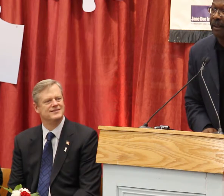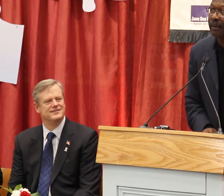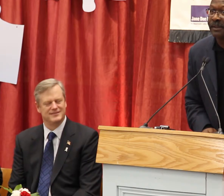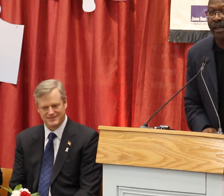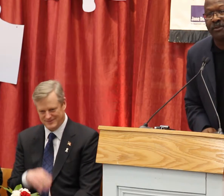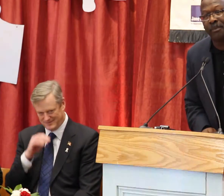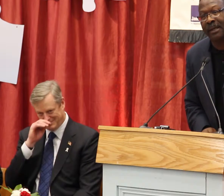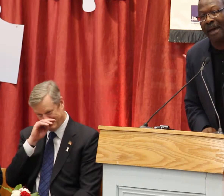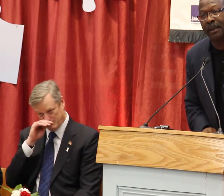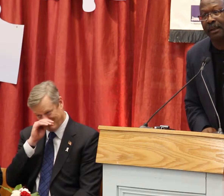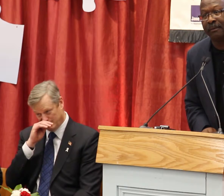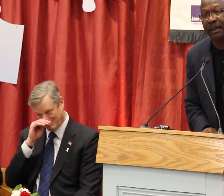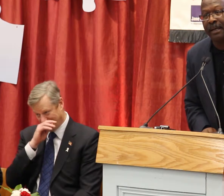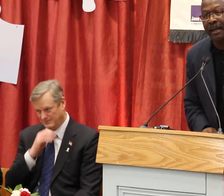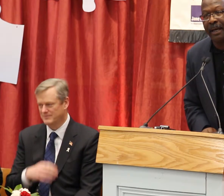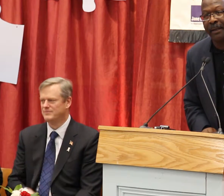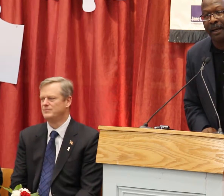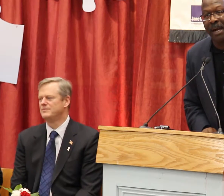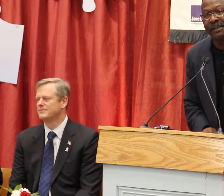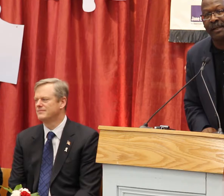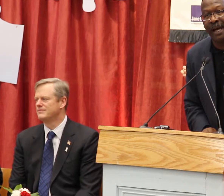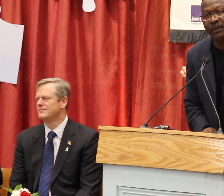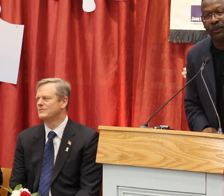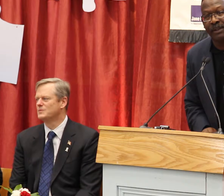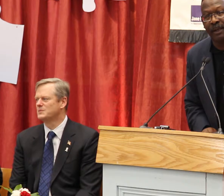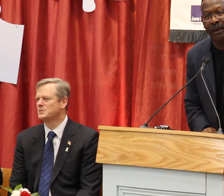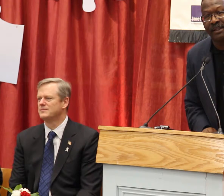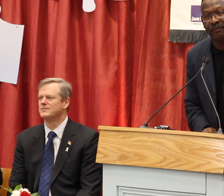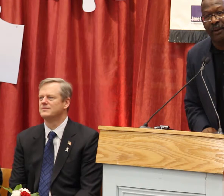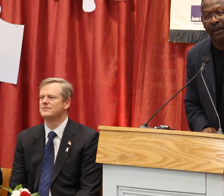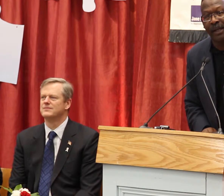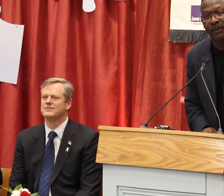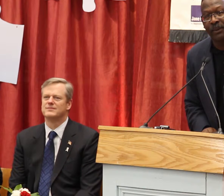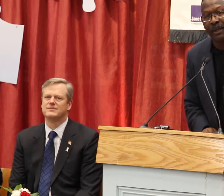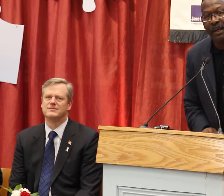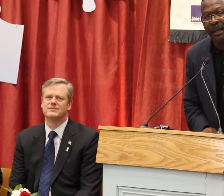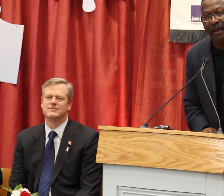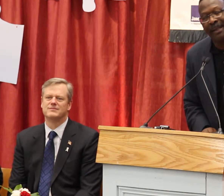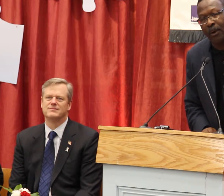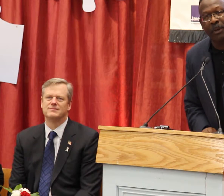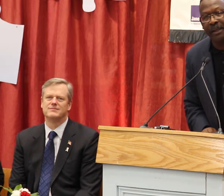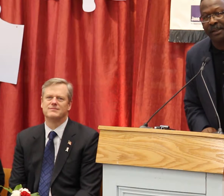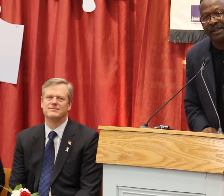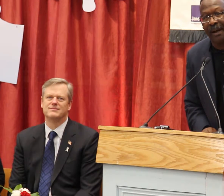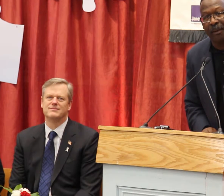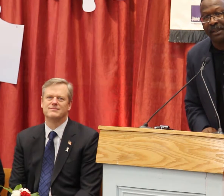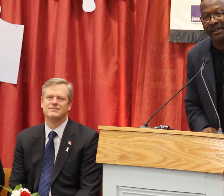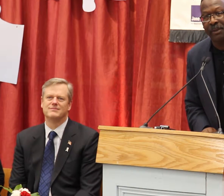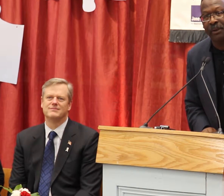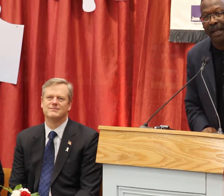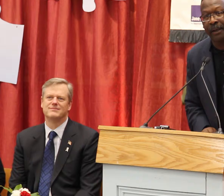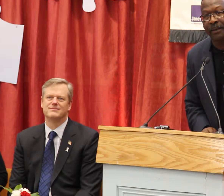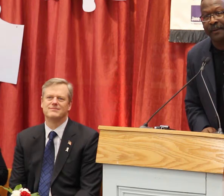teams from the Catholic League, and my son's high school is here, Zaverian High School, and they don't really need a shout